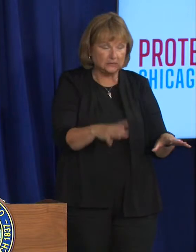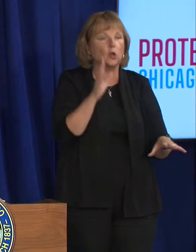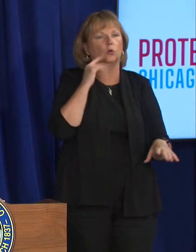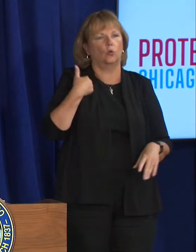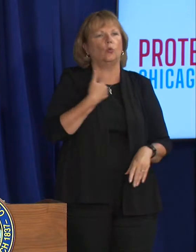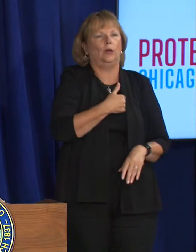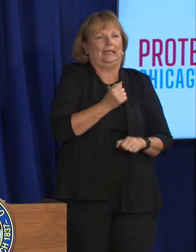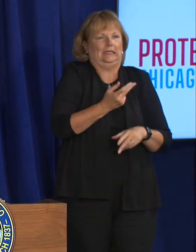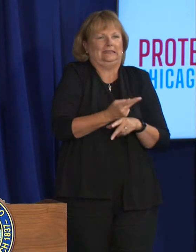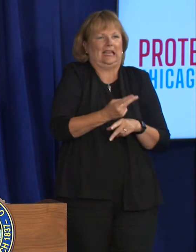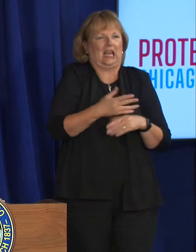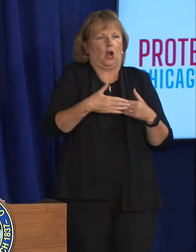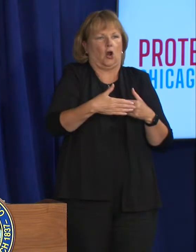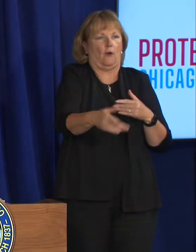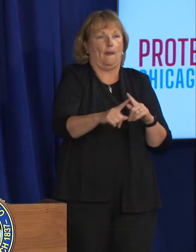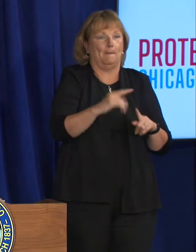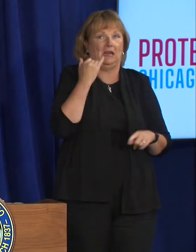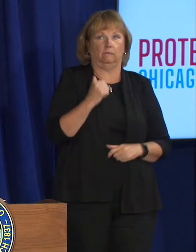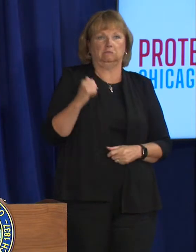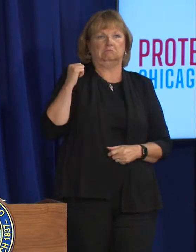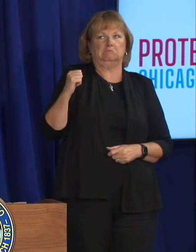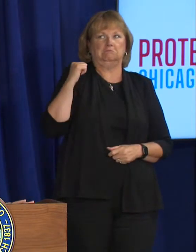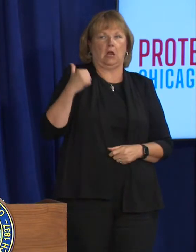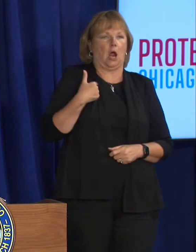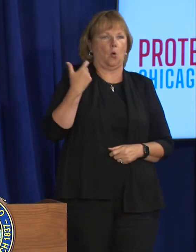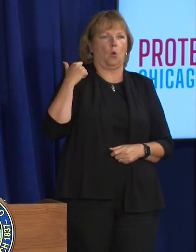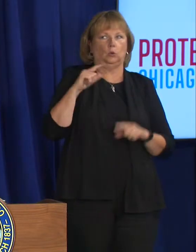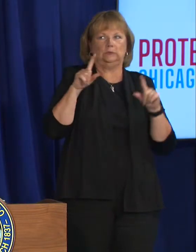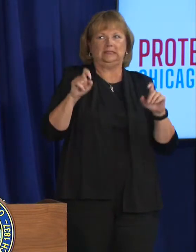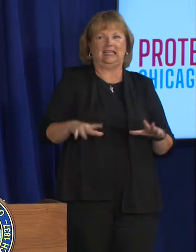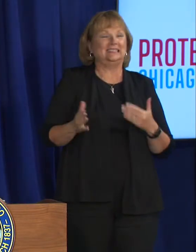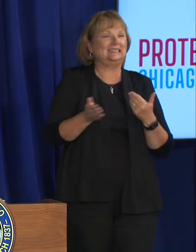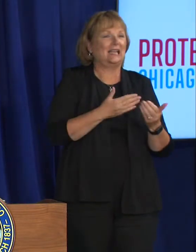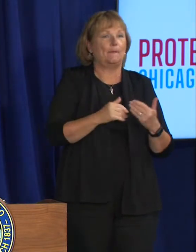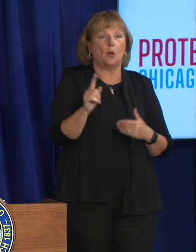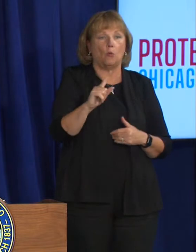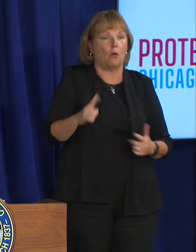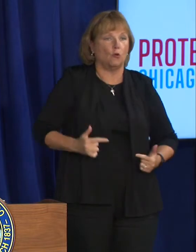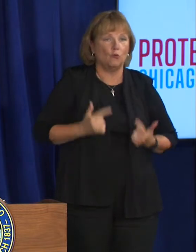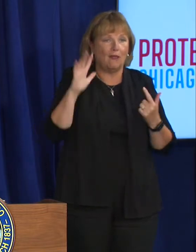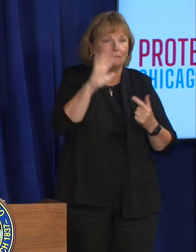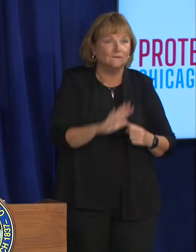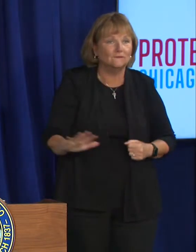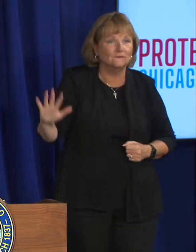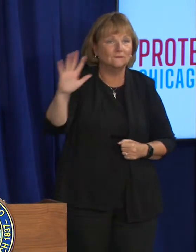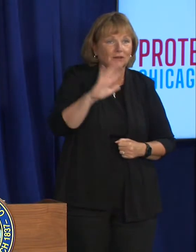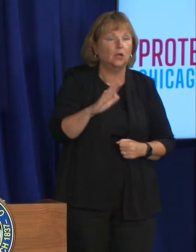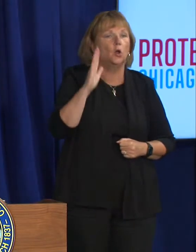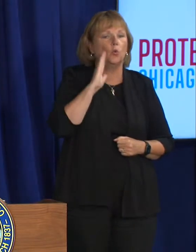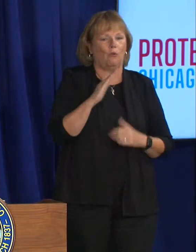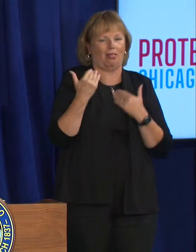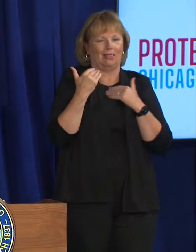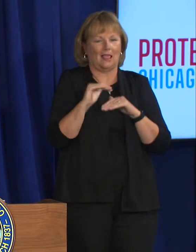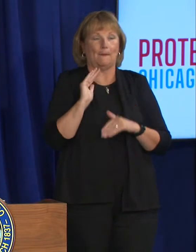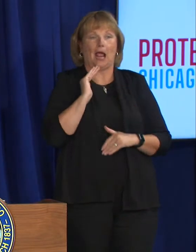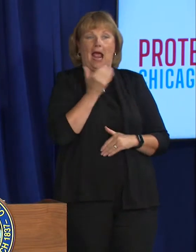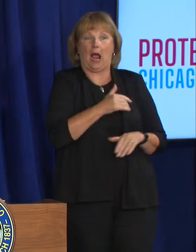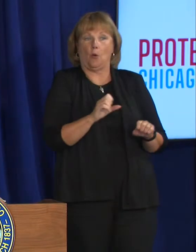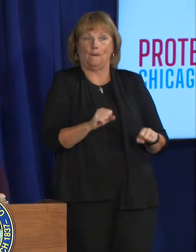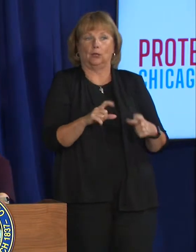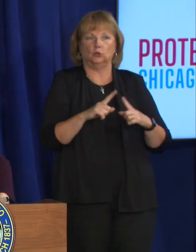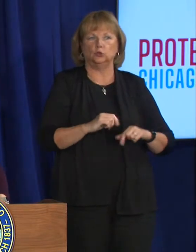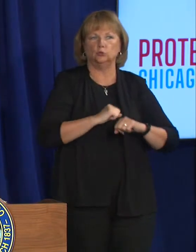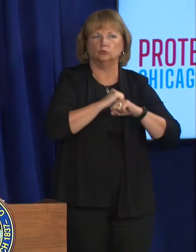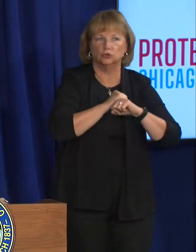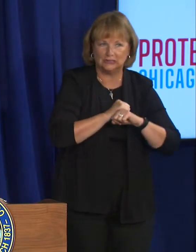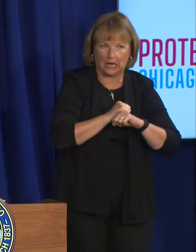from there but if you're not going to get testing no matter who you are no matter where you live it really limits our ability to help protect